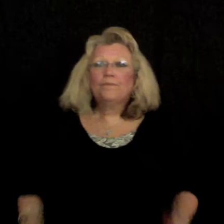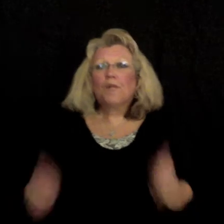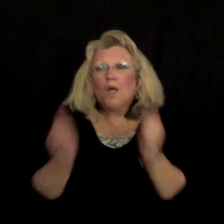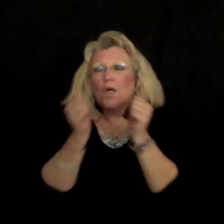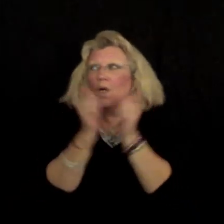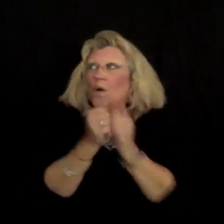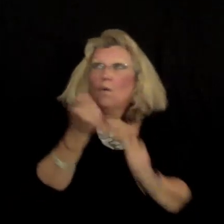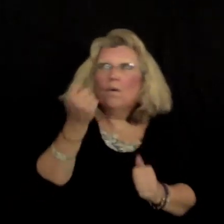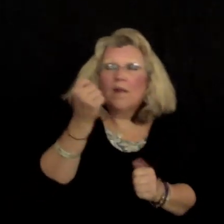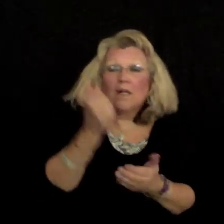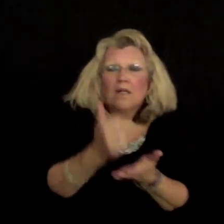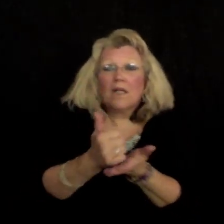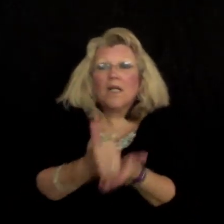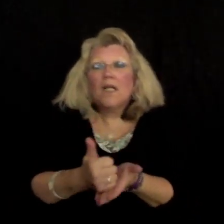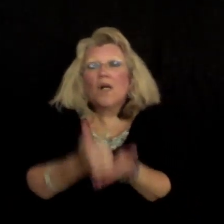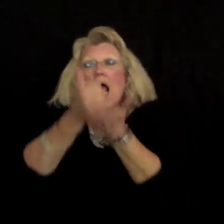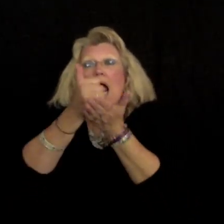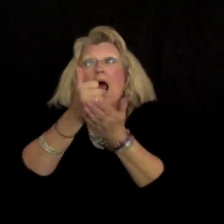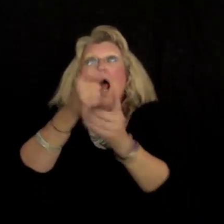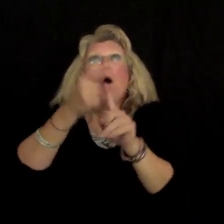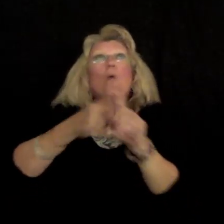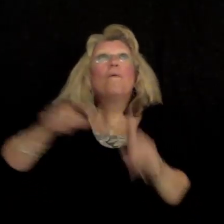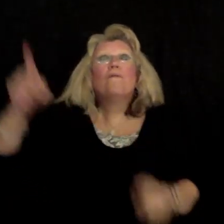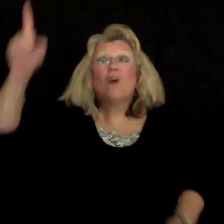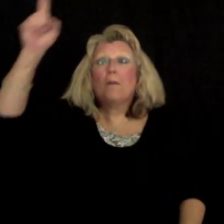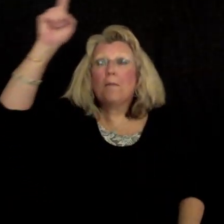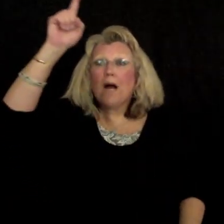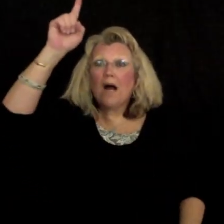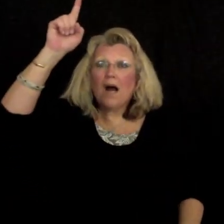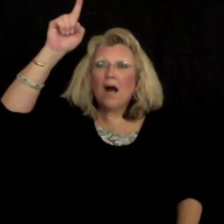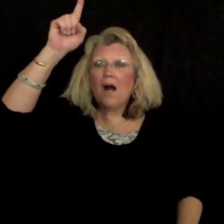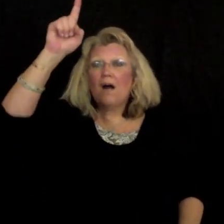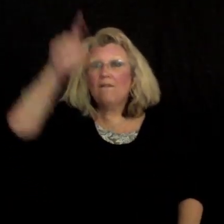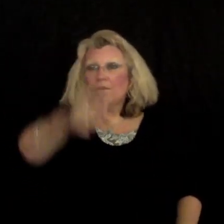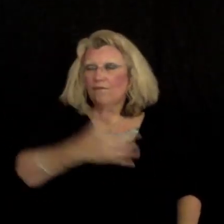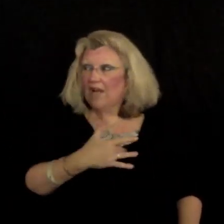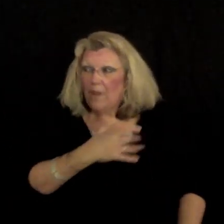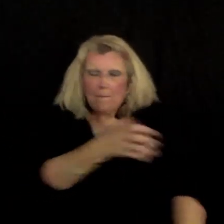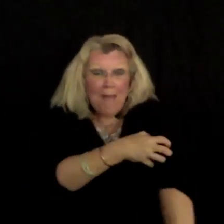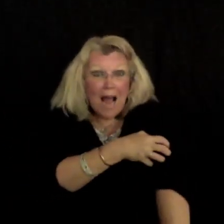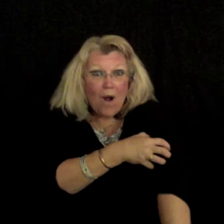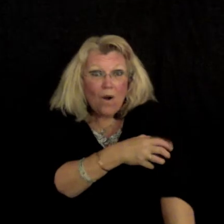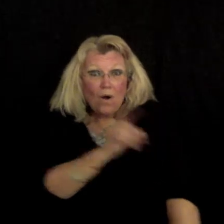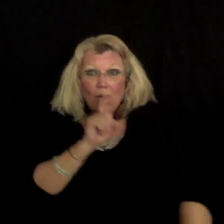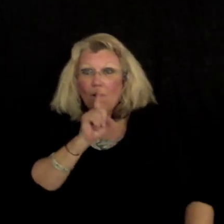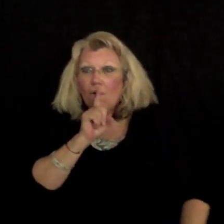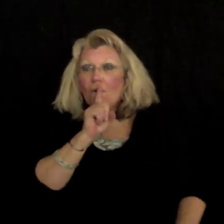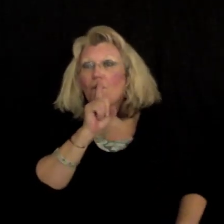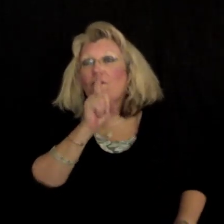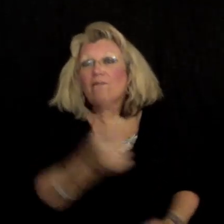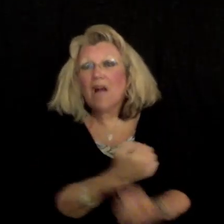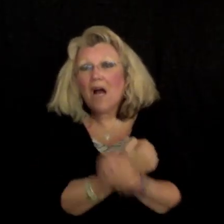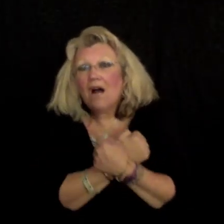And with a little bit of feeling You feel the power of love